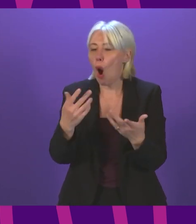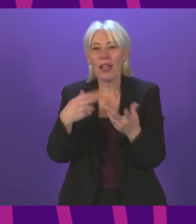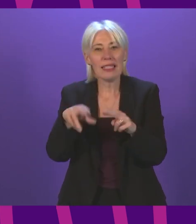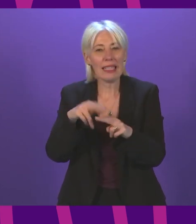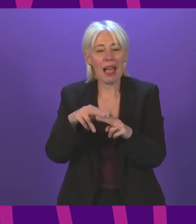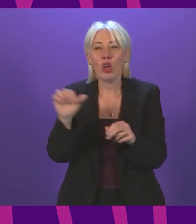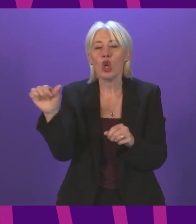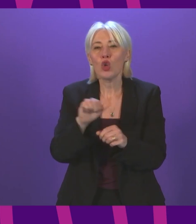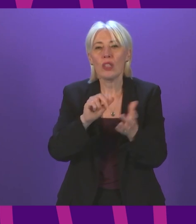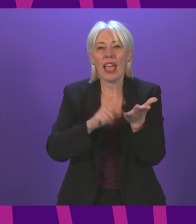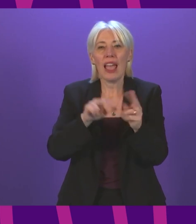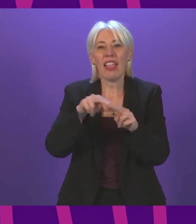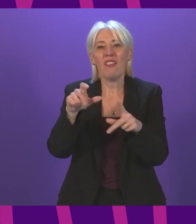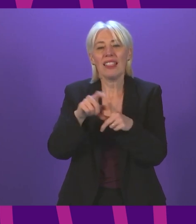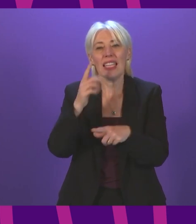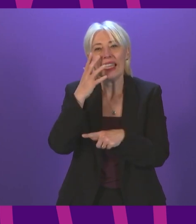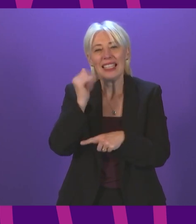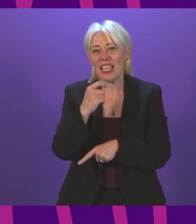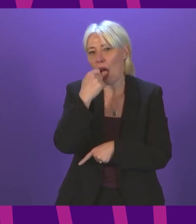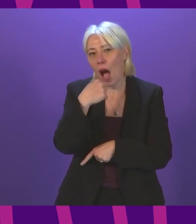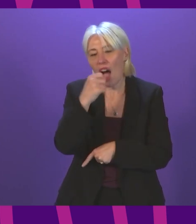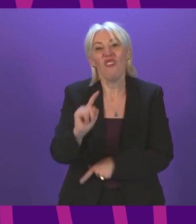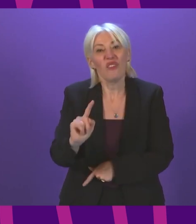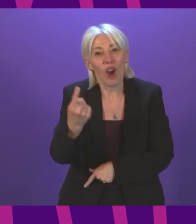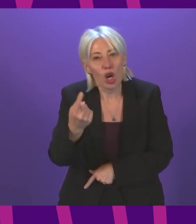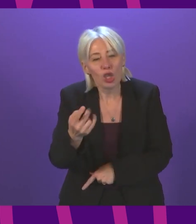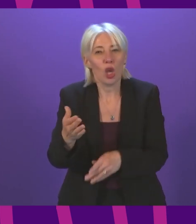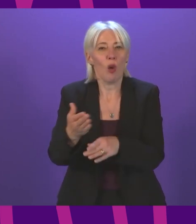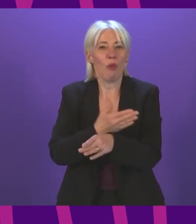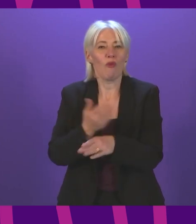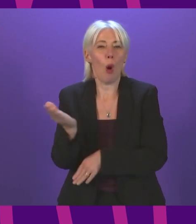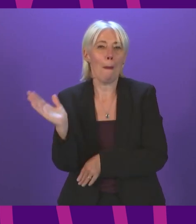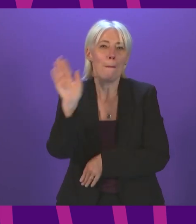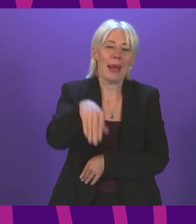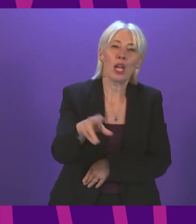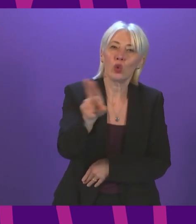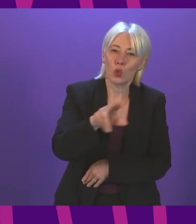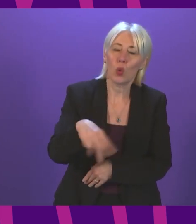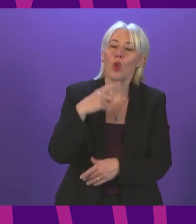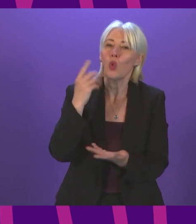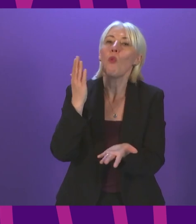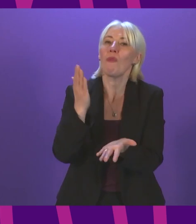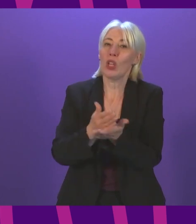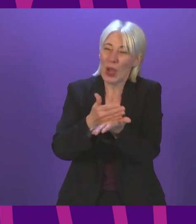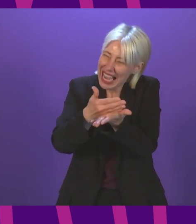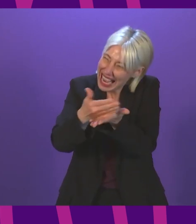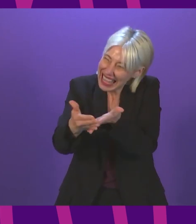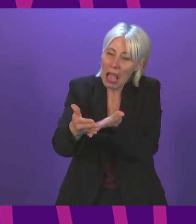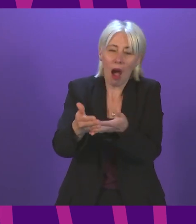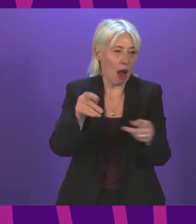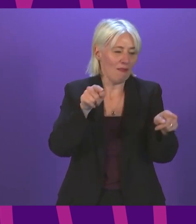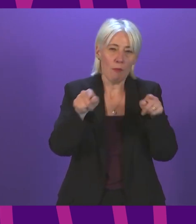LFD test before they next go back to school. So, we have made sure that that is as clear for